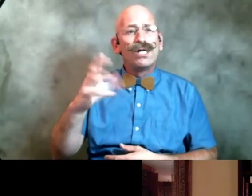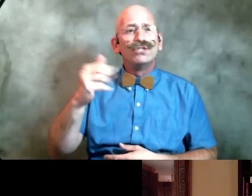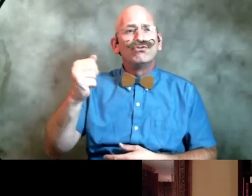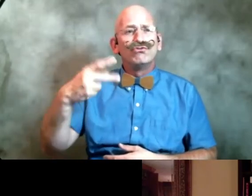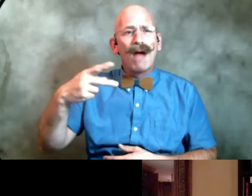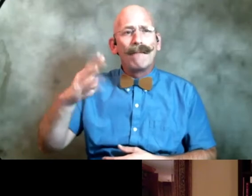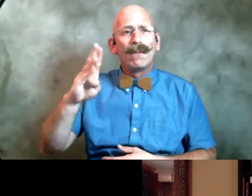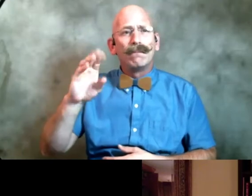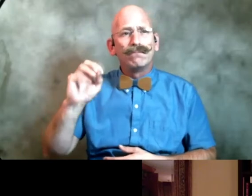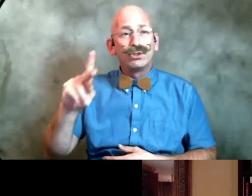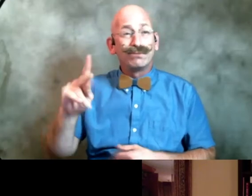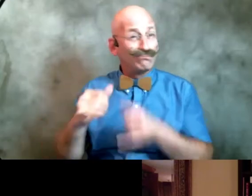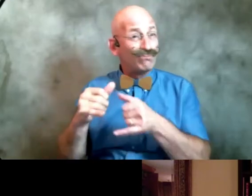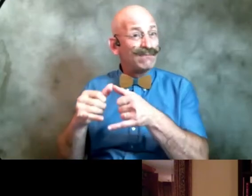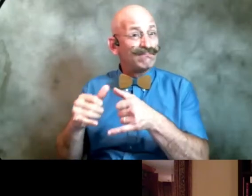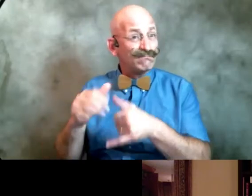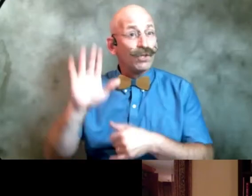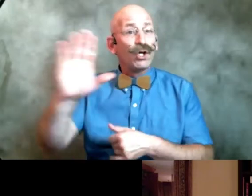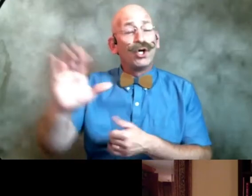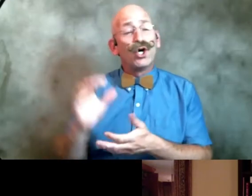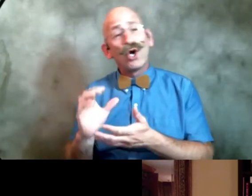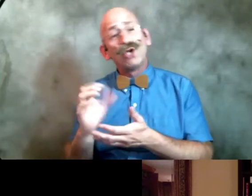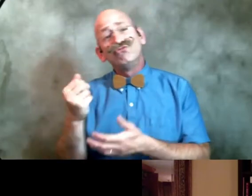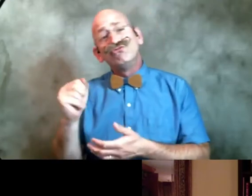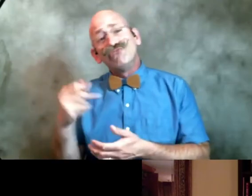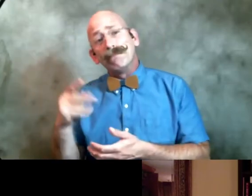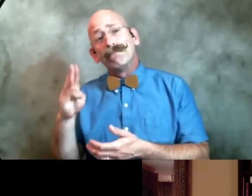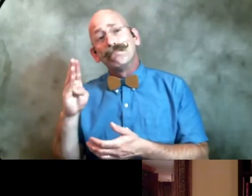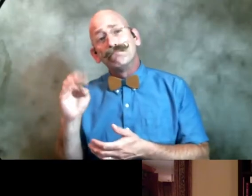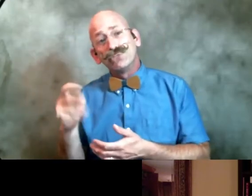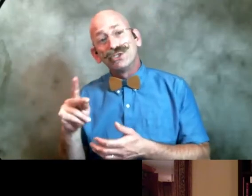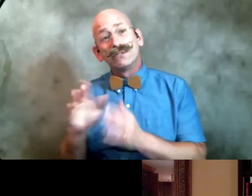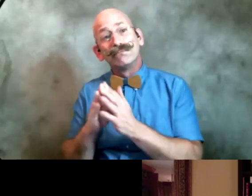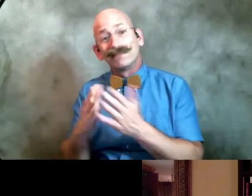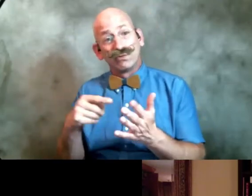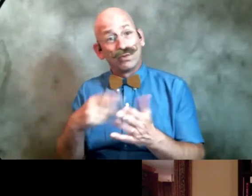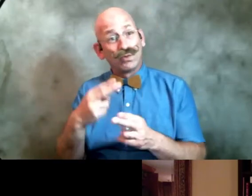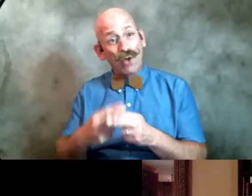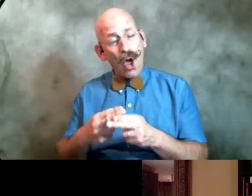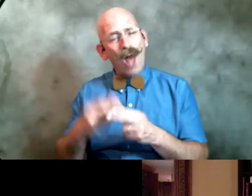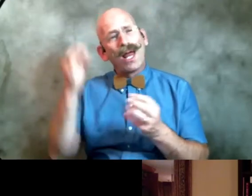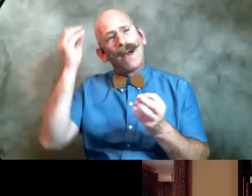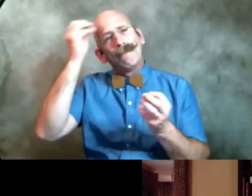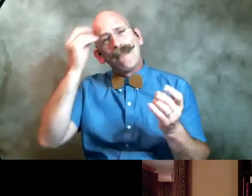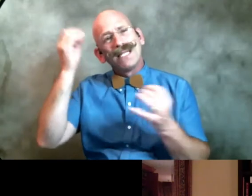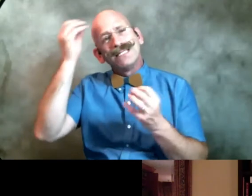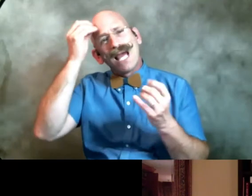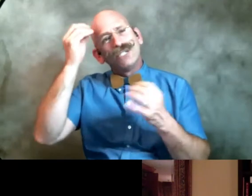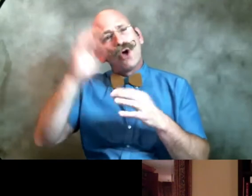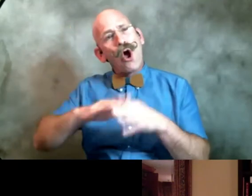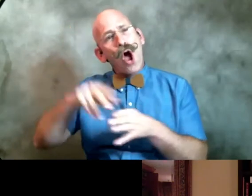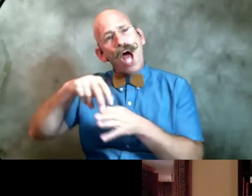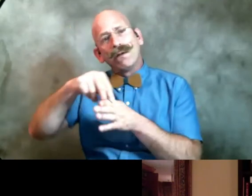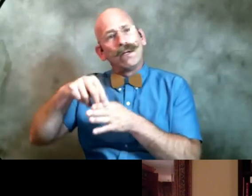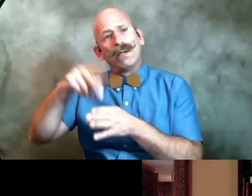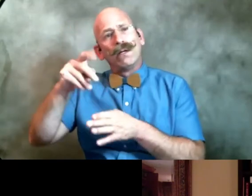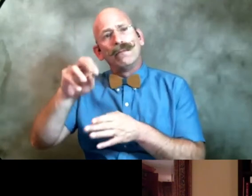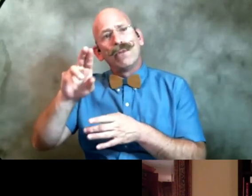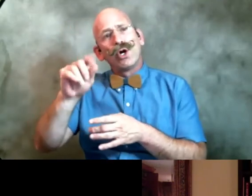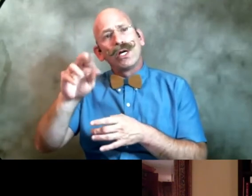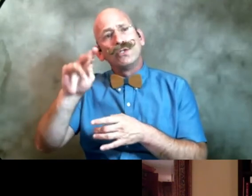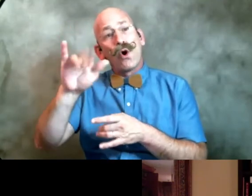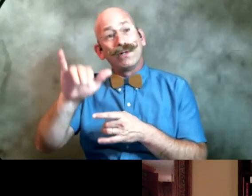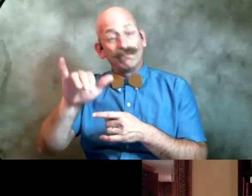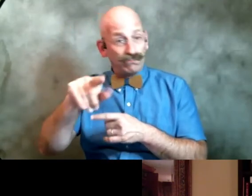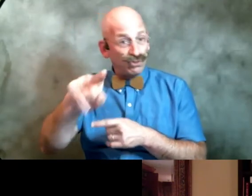and on her collection it's a her chapbook collection called Meditation on Purgatory she was also a finalist in the